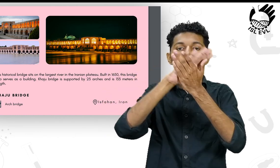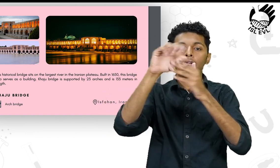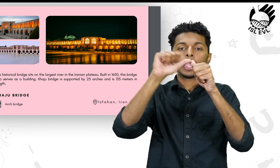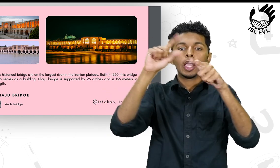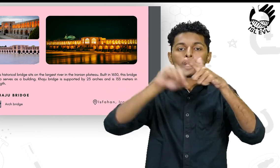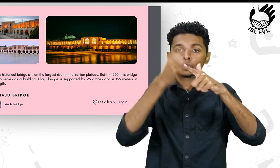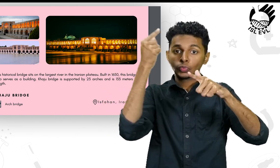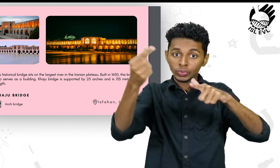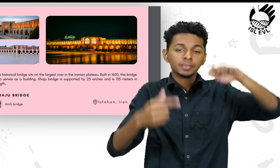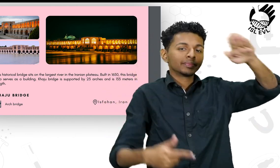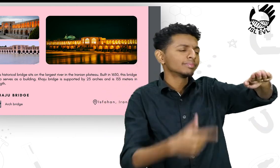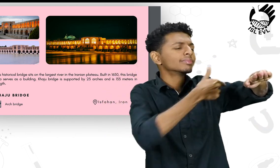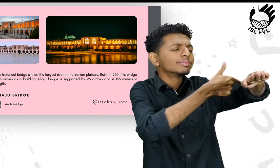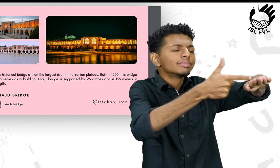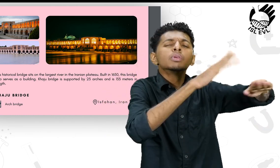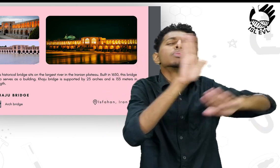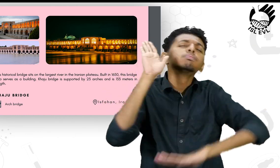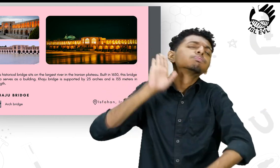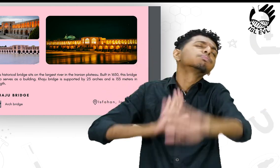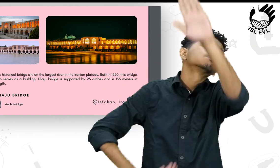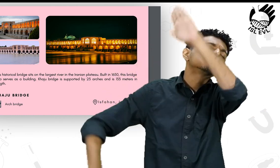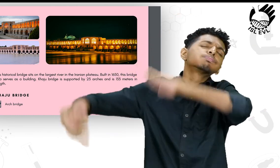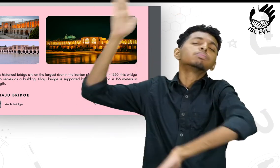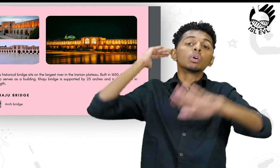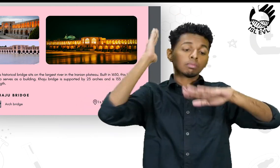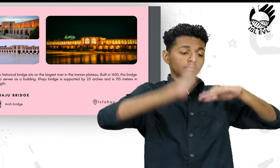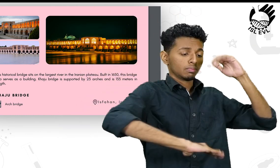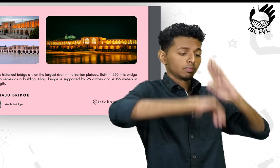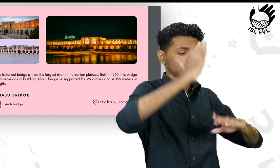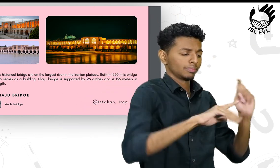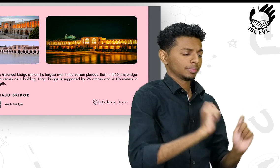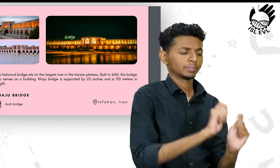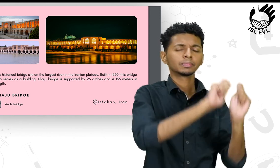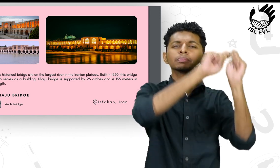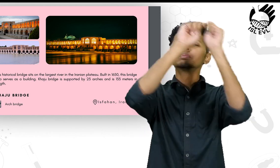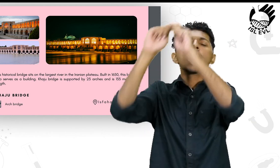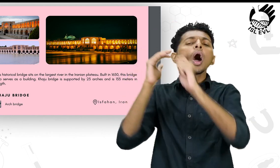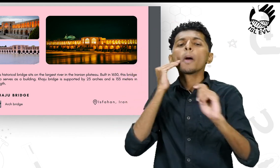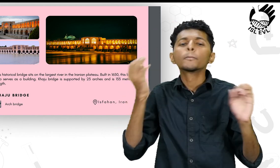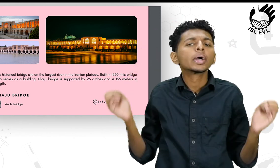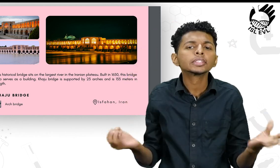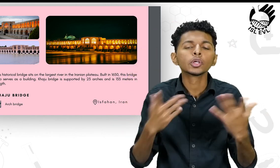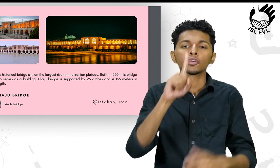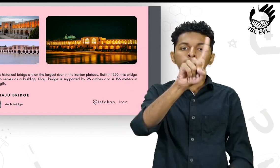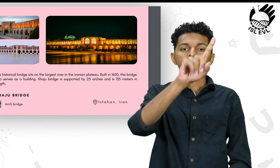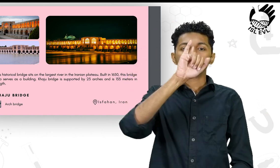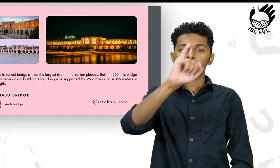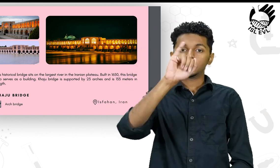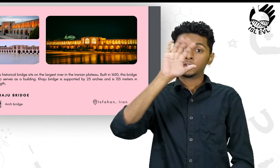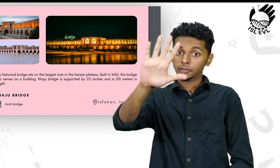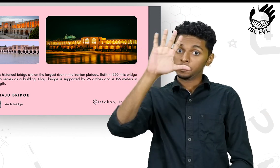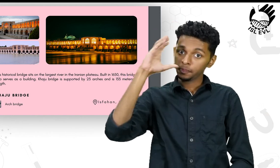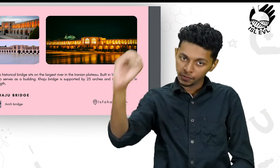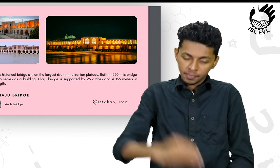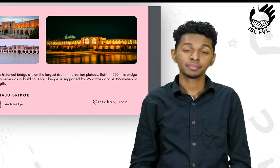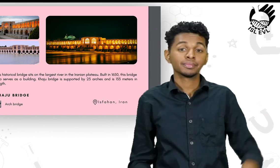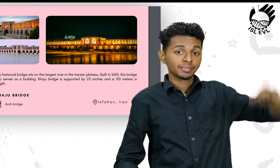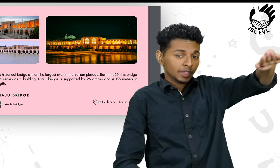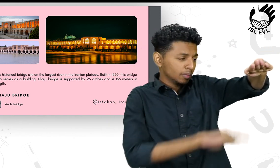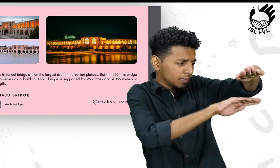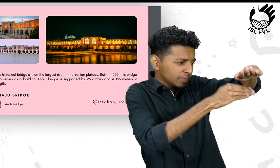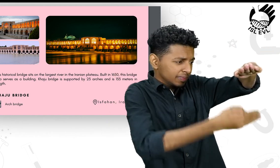river in the Iranian plateau. Built in 1650, this bridge